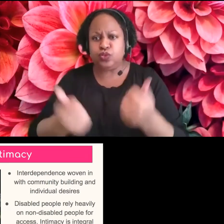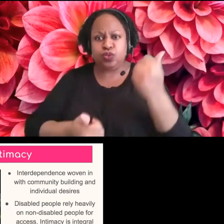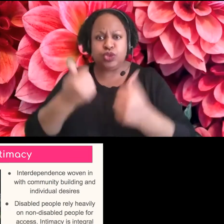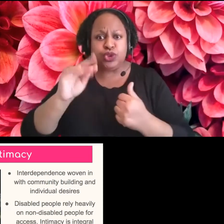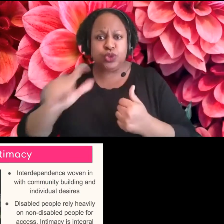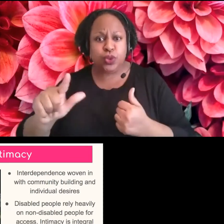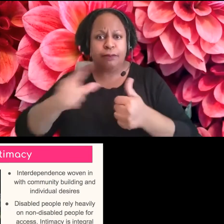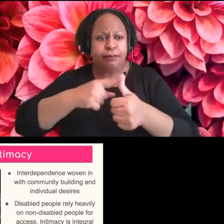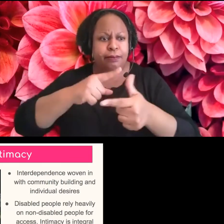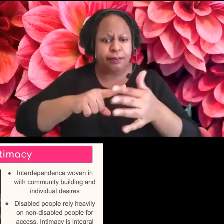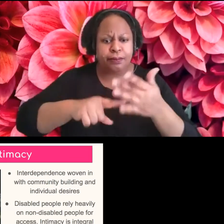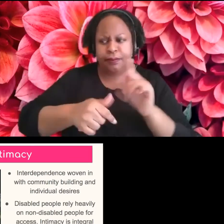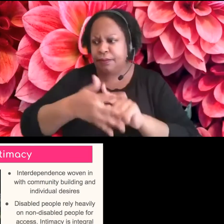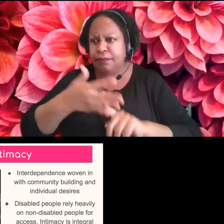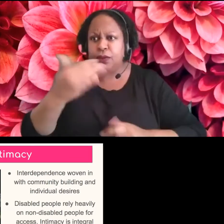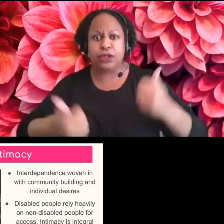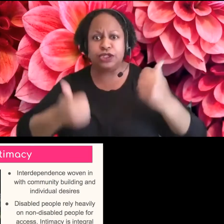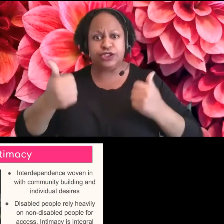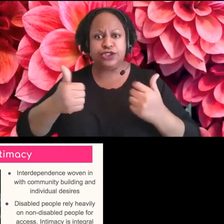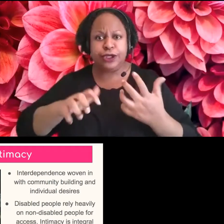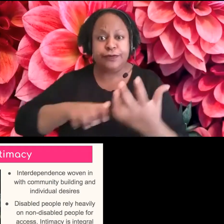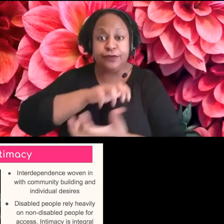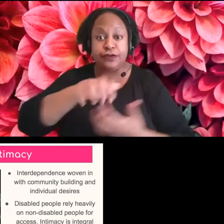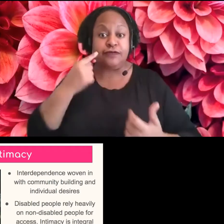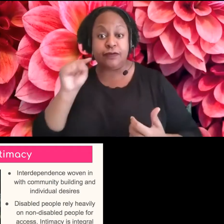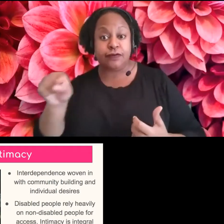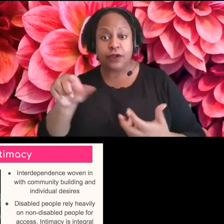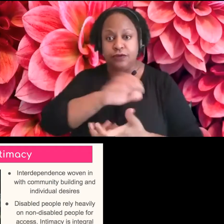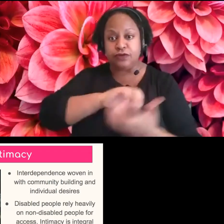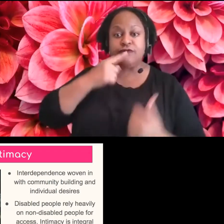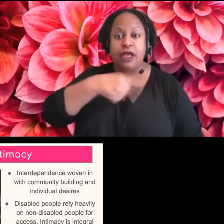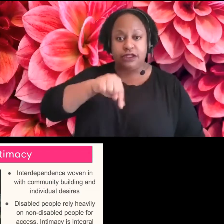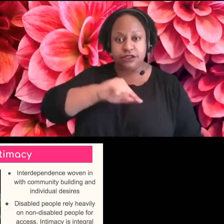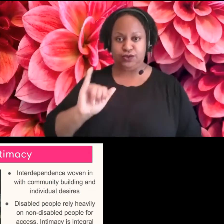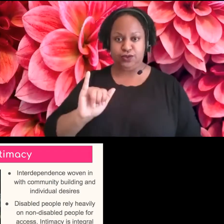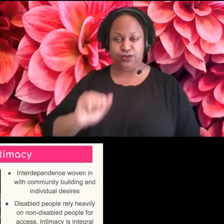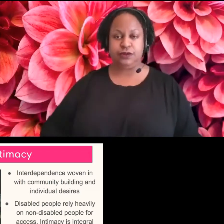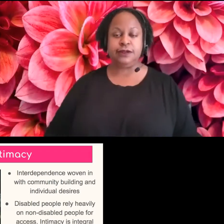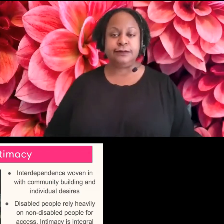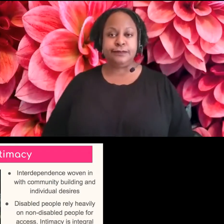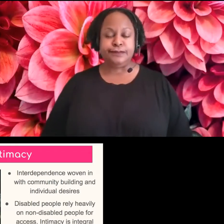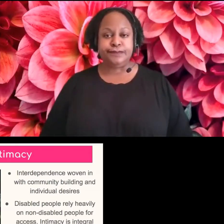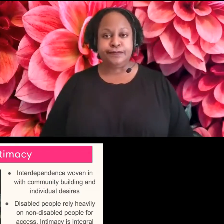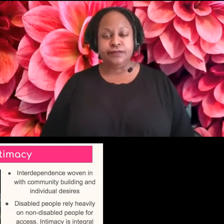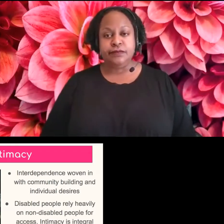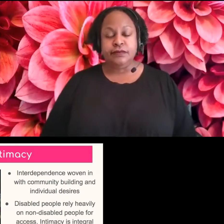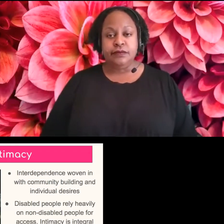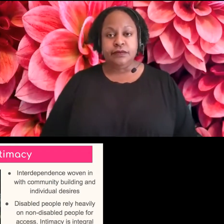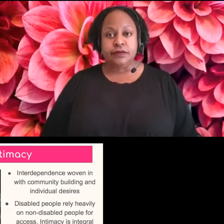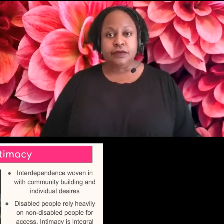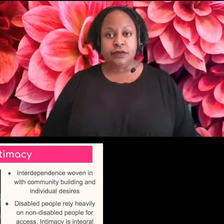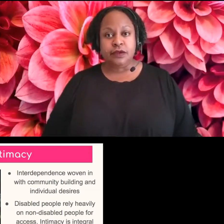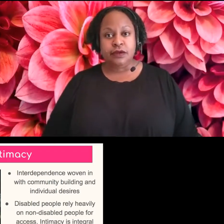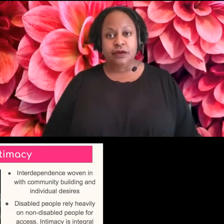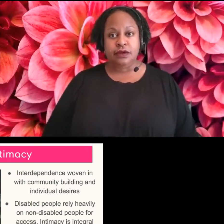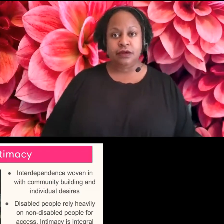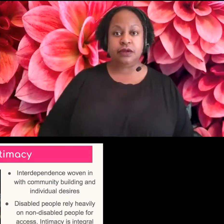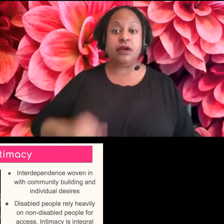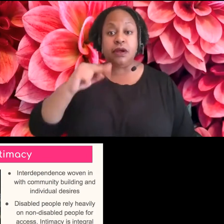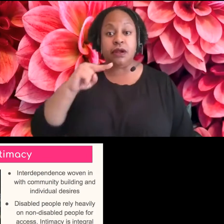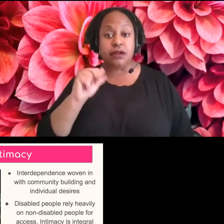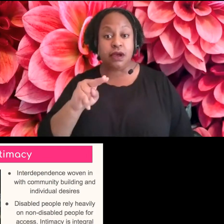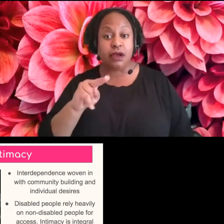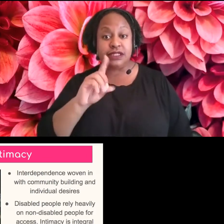cooperation, um, you know, in a way because for non-disabled people access is optional.